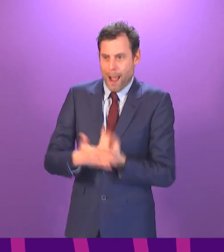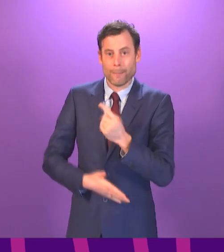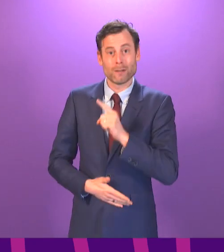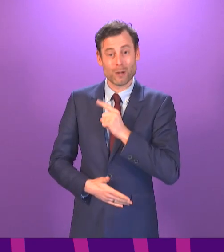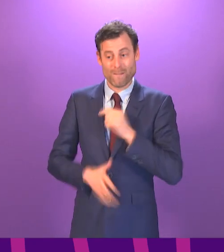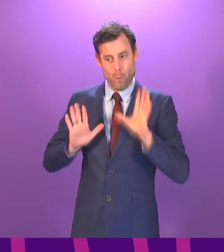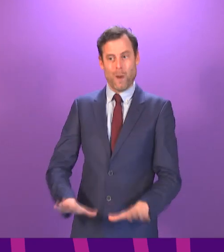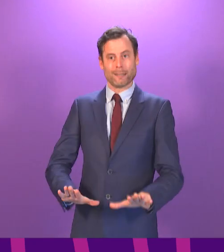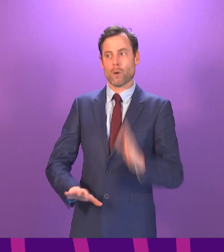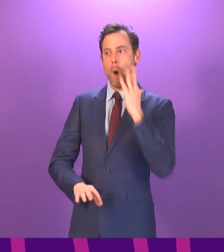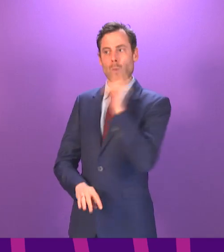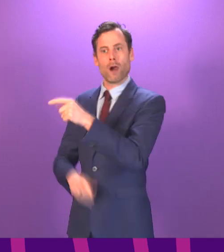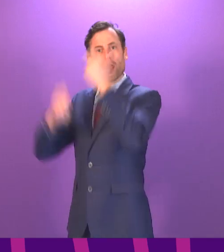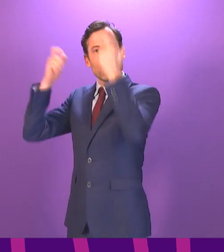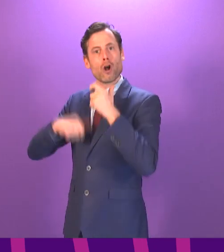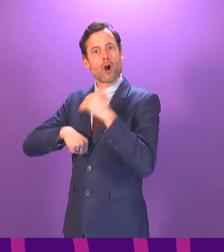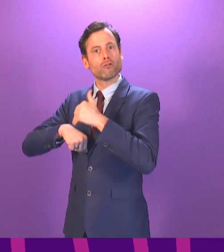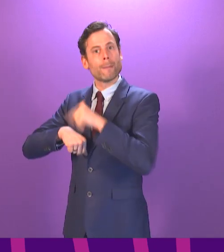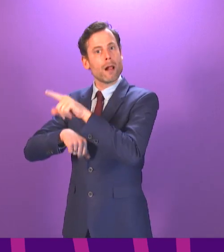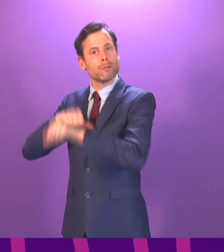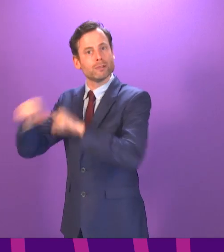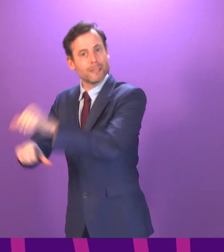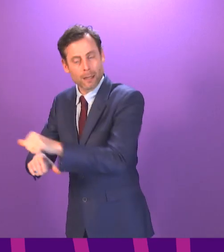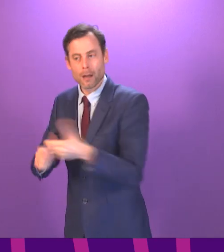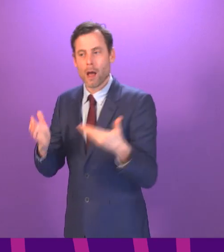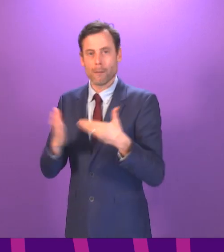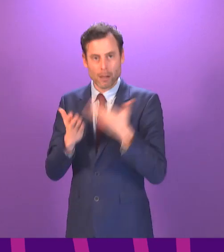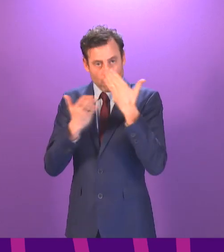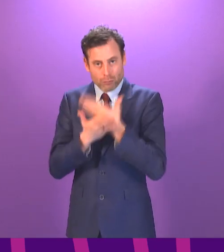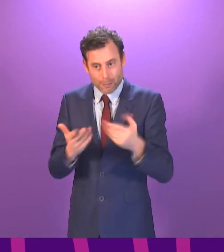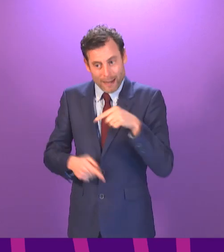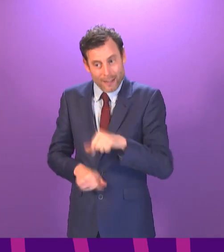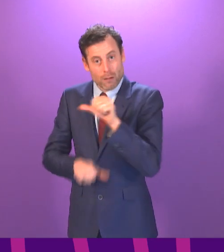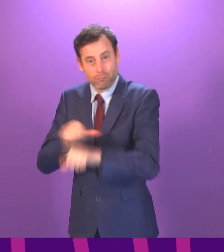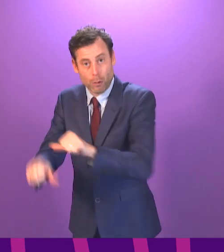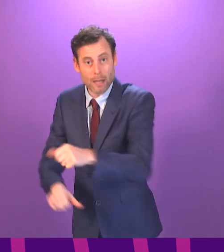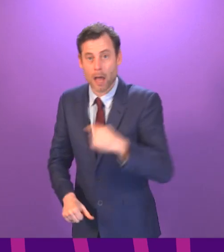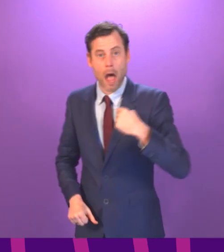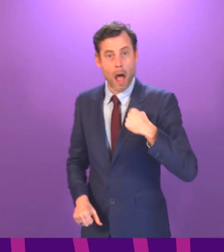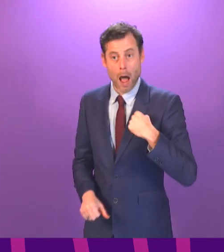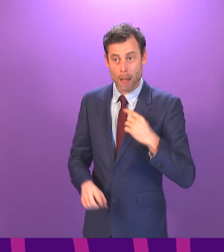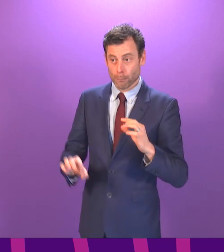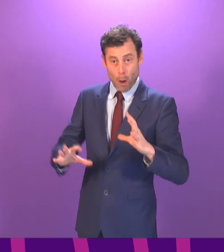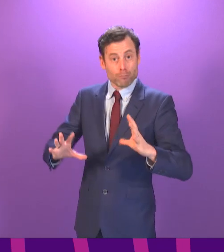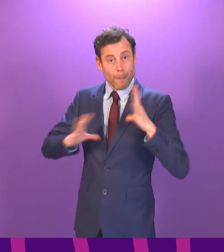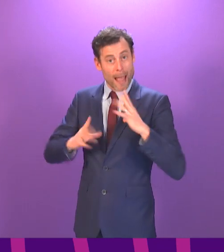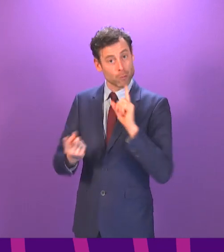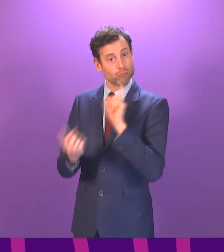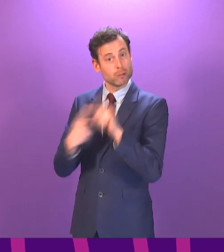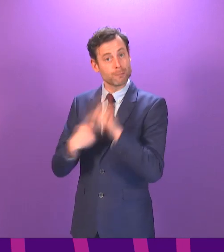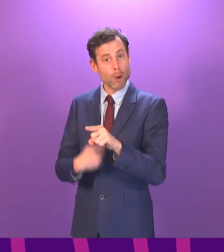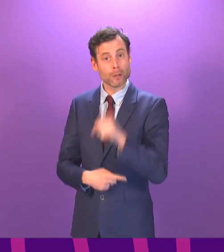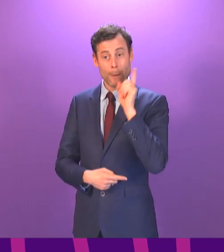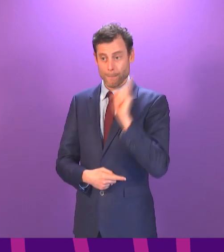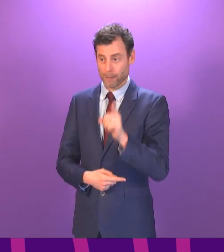proceedings and latterly out of respect to the process of this committee. It is not me that is refusing to sit in front of the committee. I am